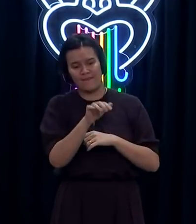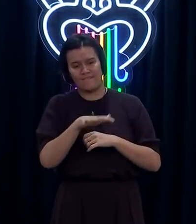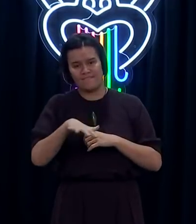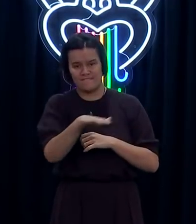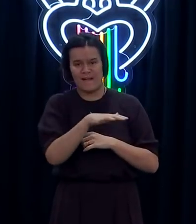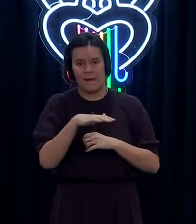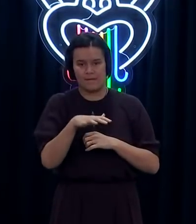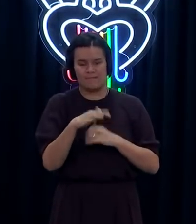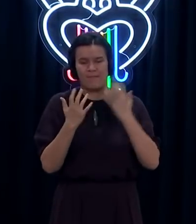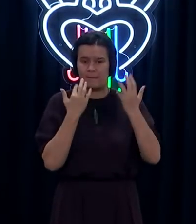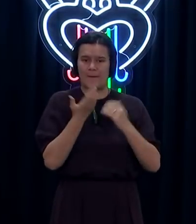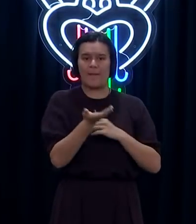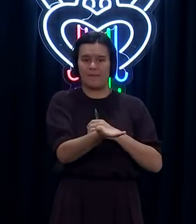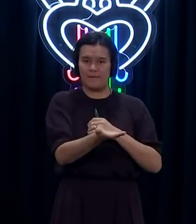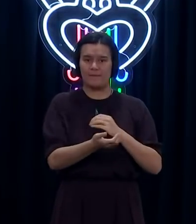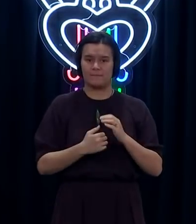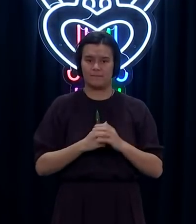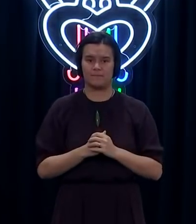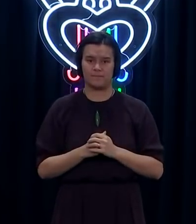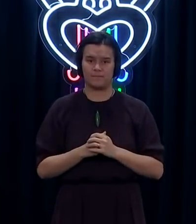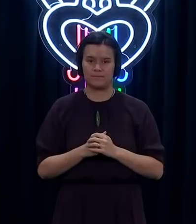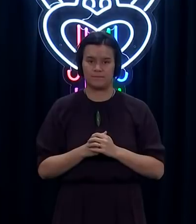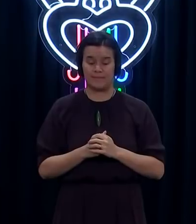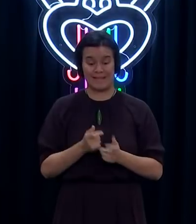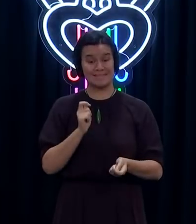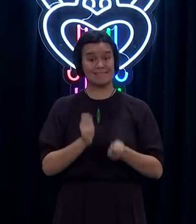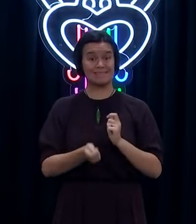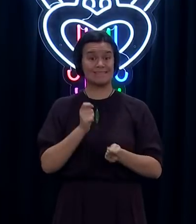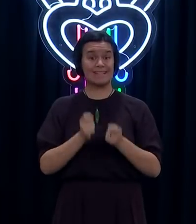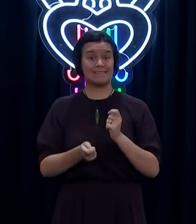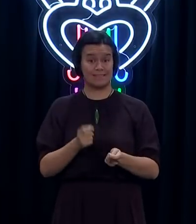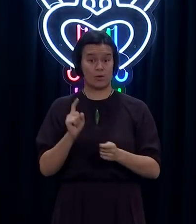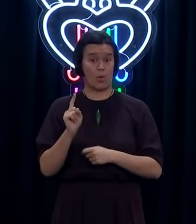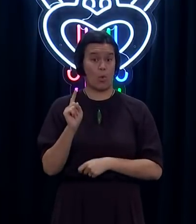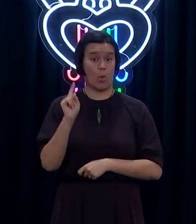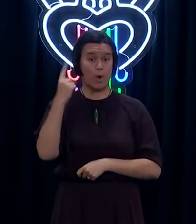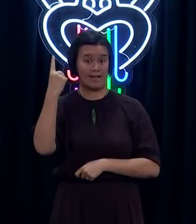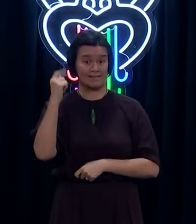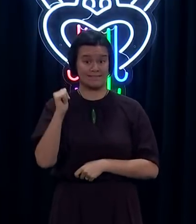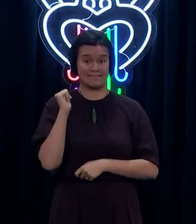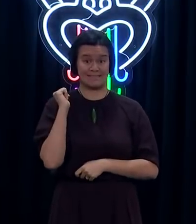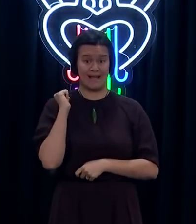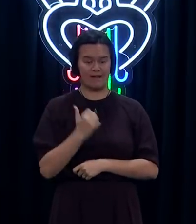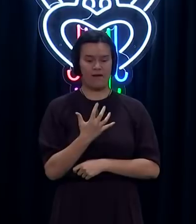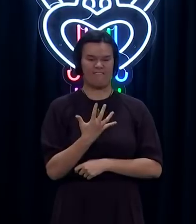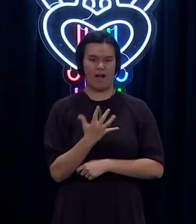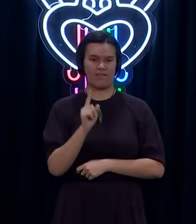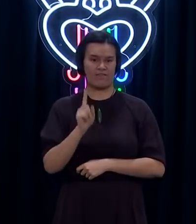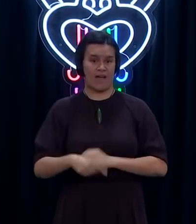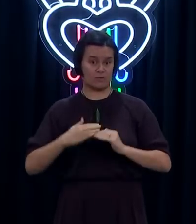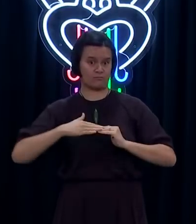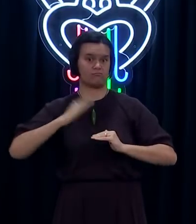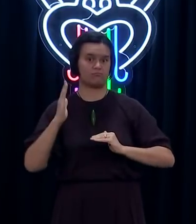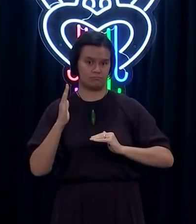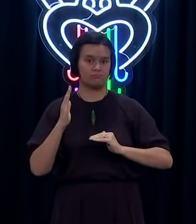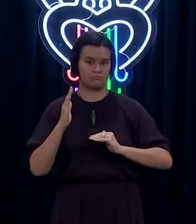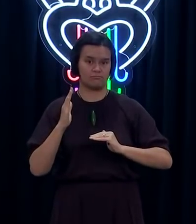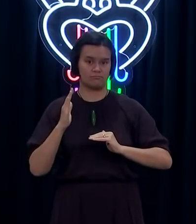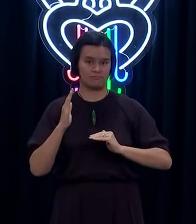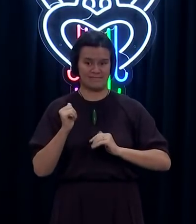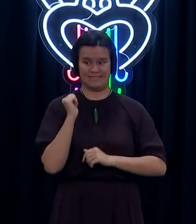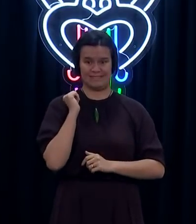On testing, there were 5,028 swabs taken throughout Auckland yesterday, which is a good result for a Saturday.